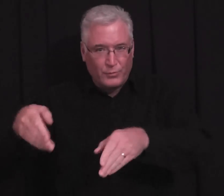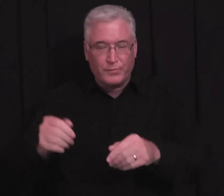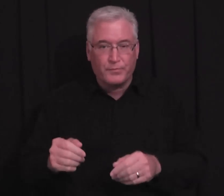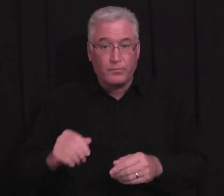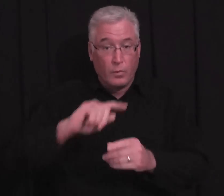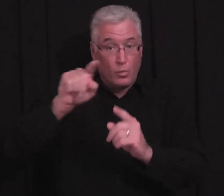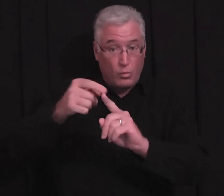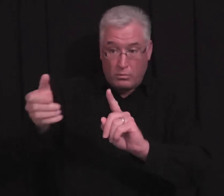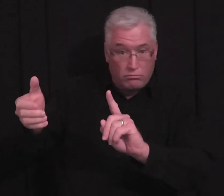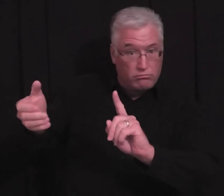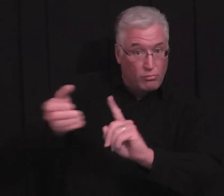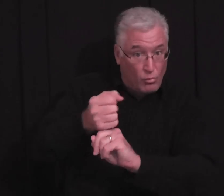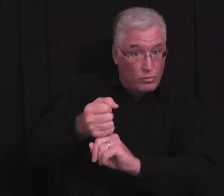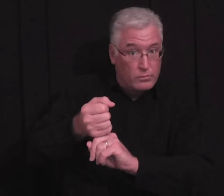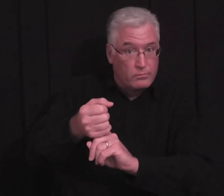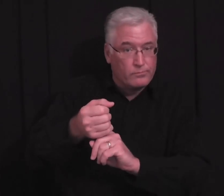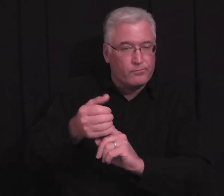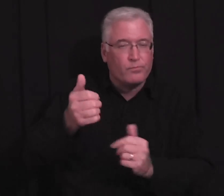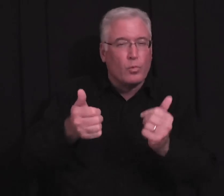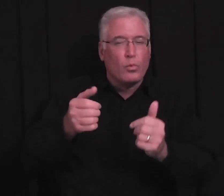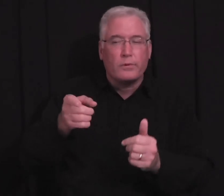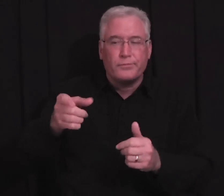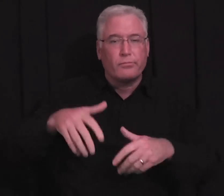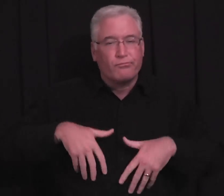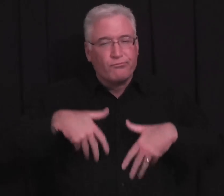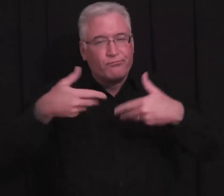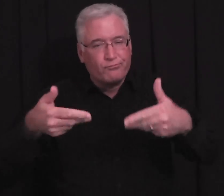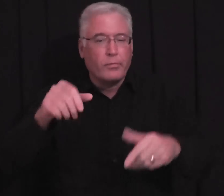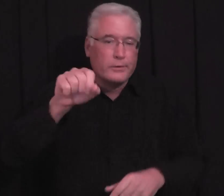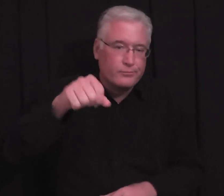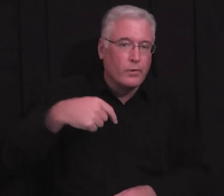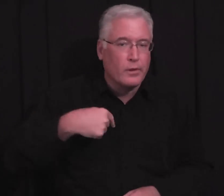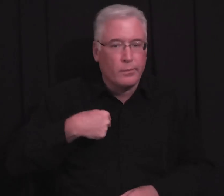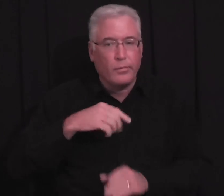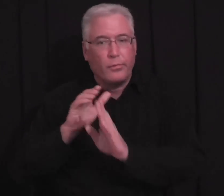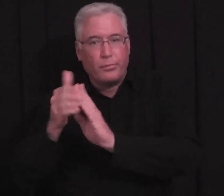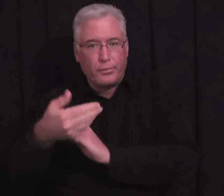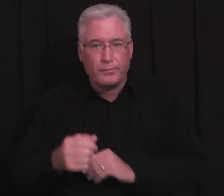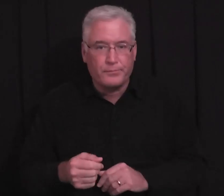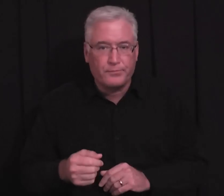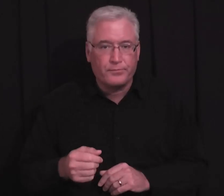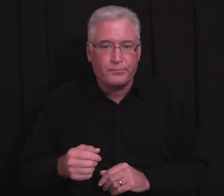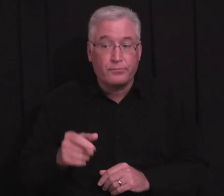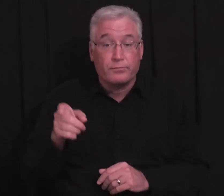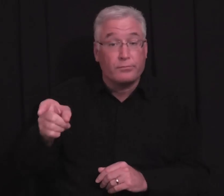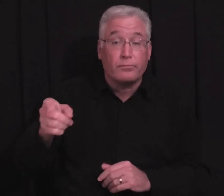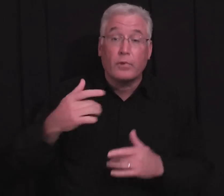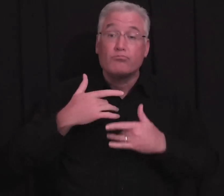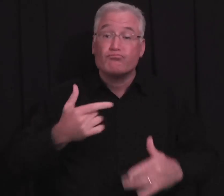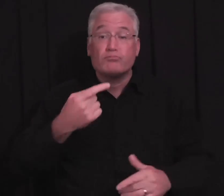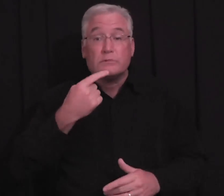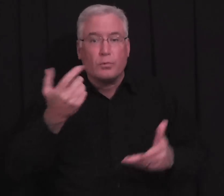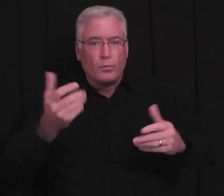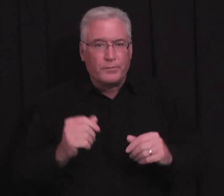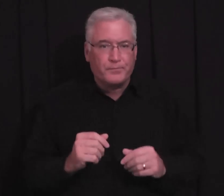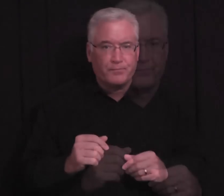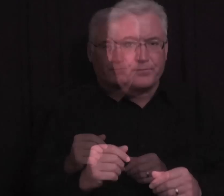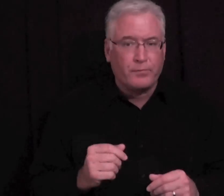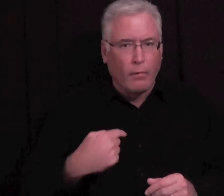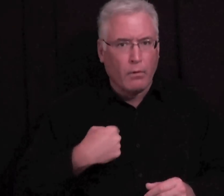other gets into adultery. You know, maybe they get caught, or maybe one confesses and says, yes, I committed adultery. And what do they tend